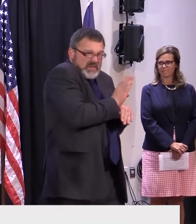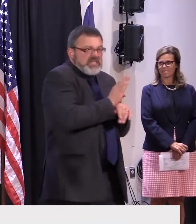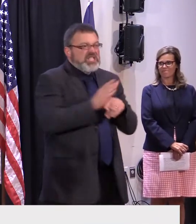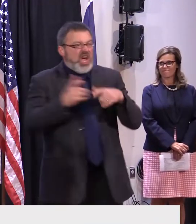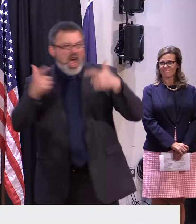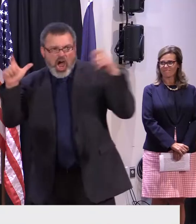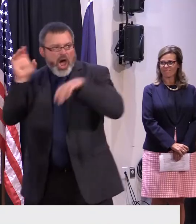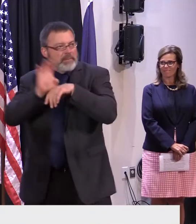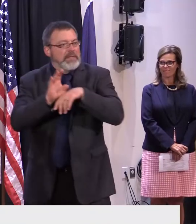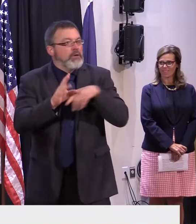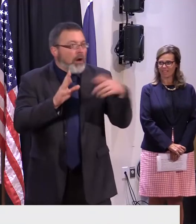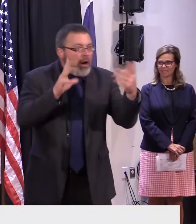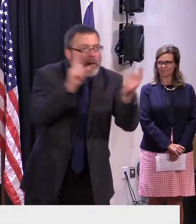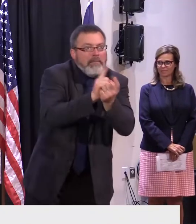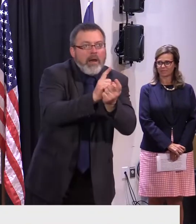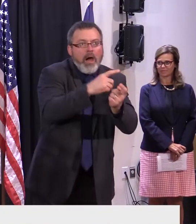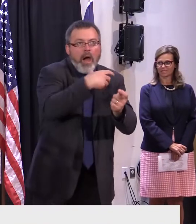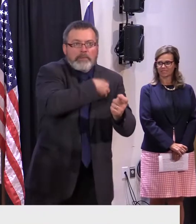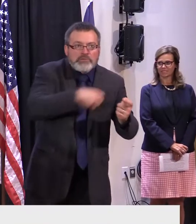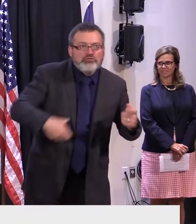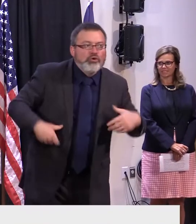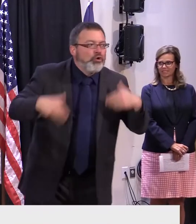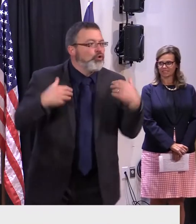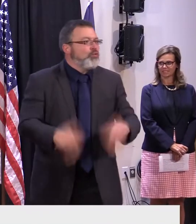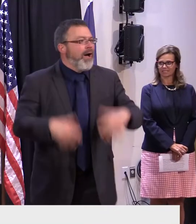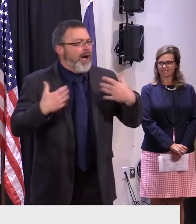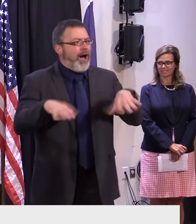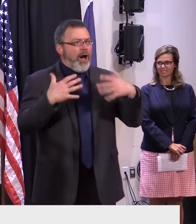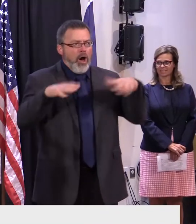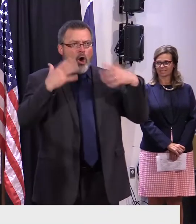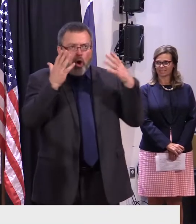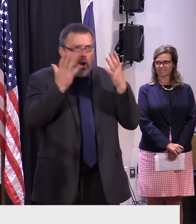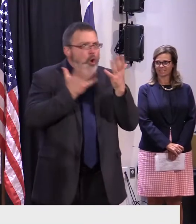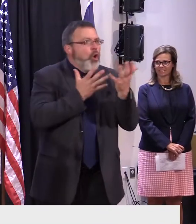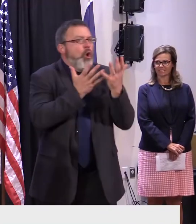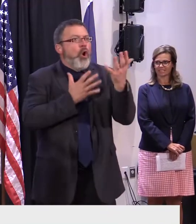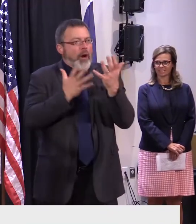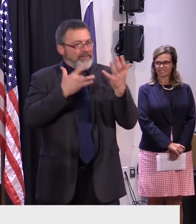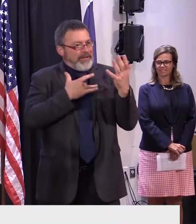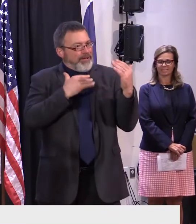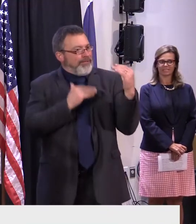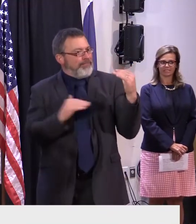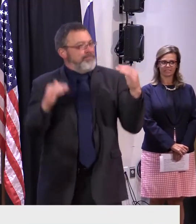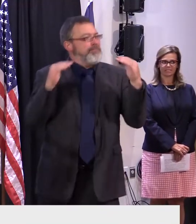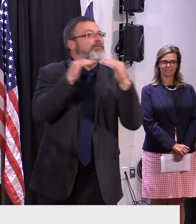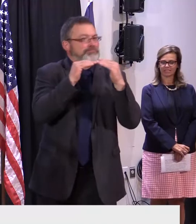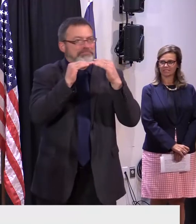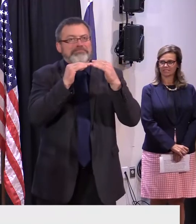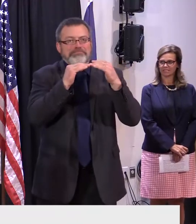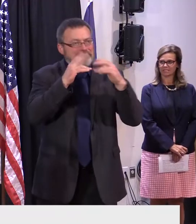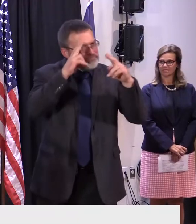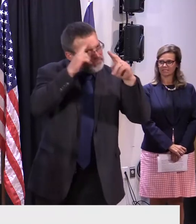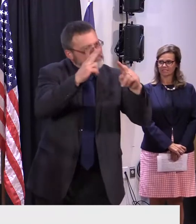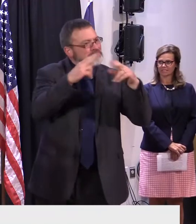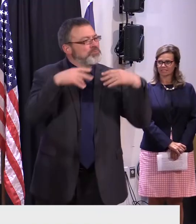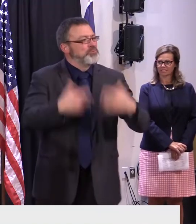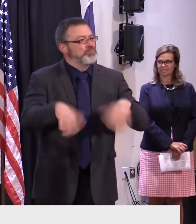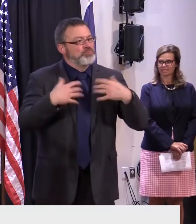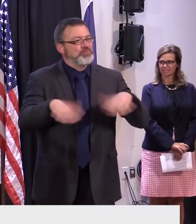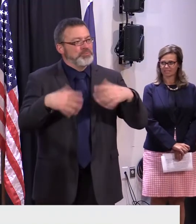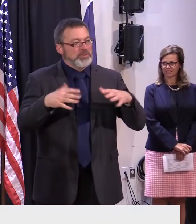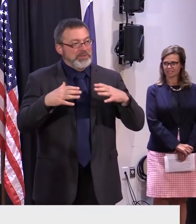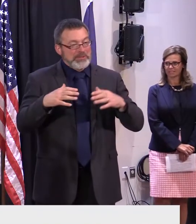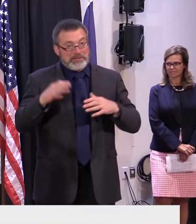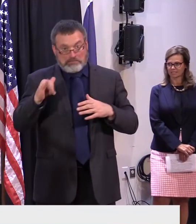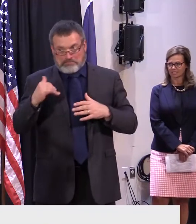how Vermont's help to small business is so invaluable to them. Part of our grant process is to pay, help